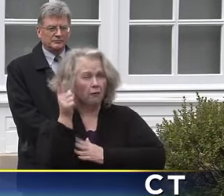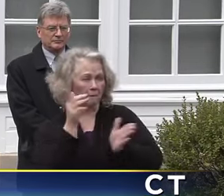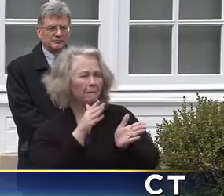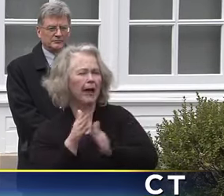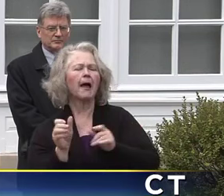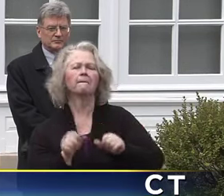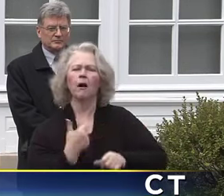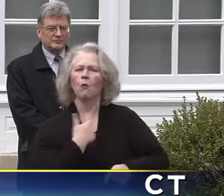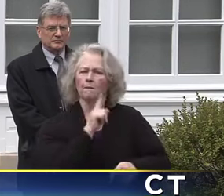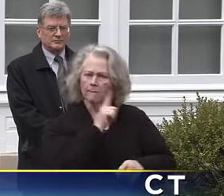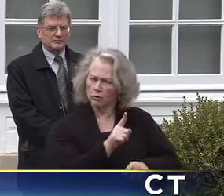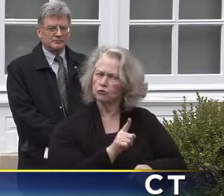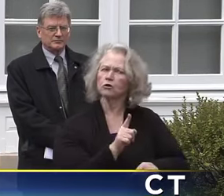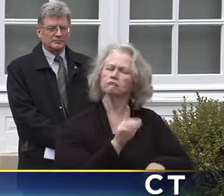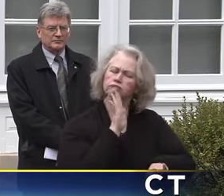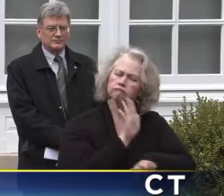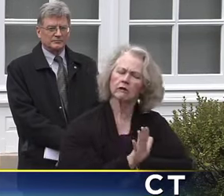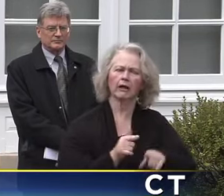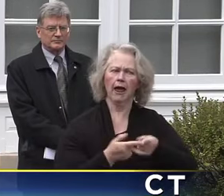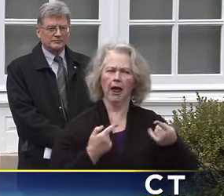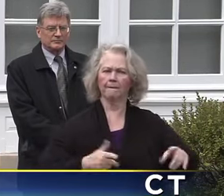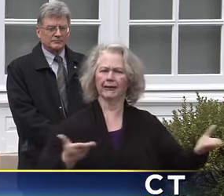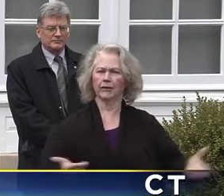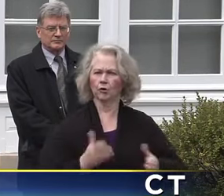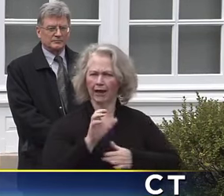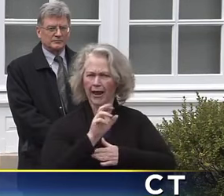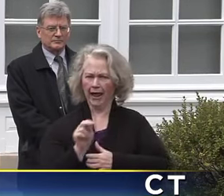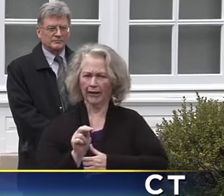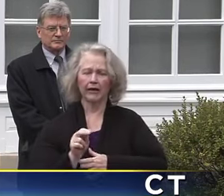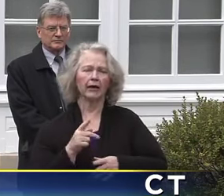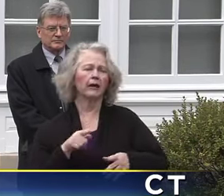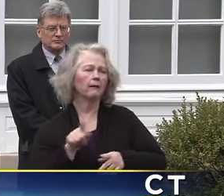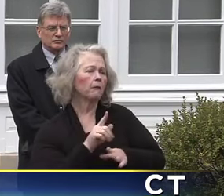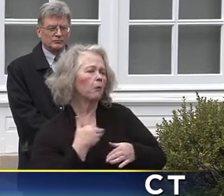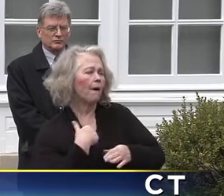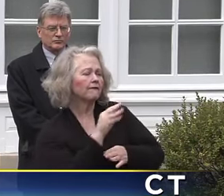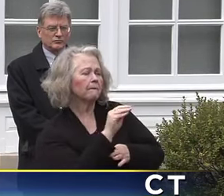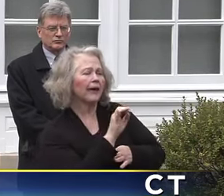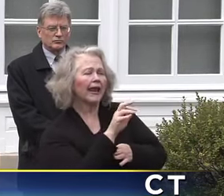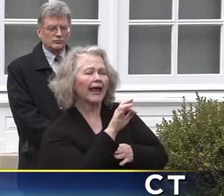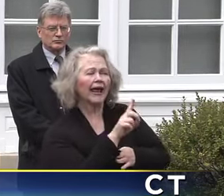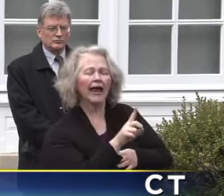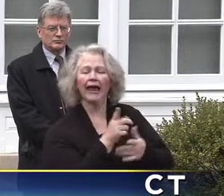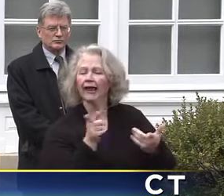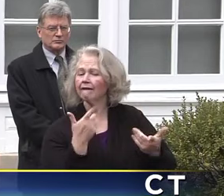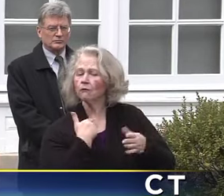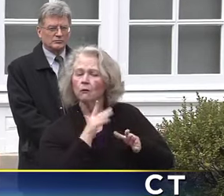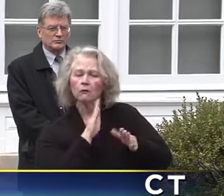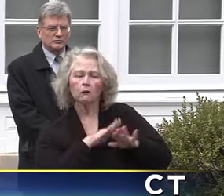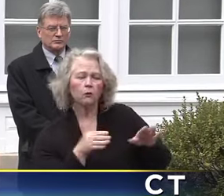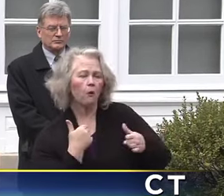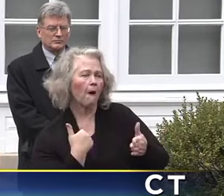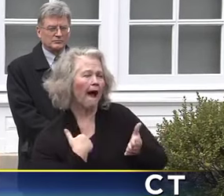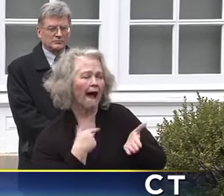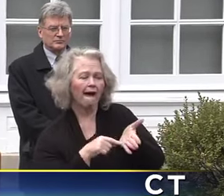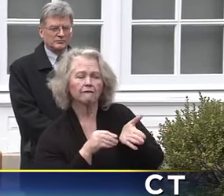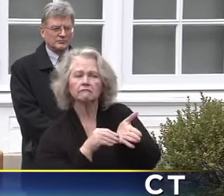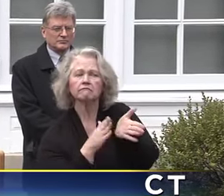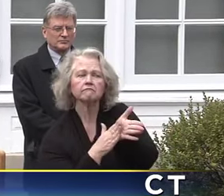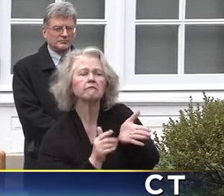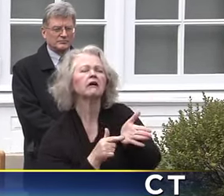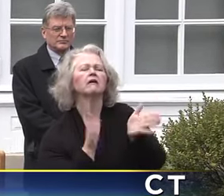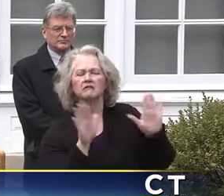right here in the state of Connecticut. Medicaid, those without documentation, make sure that's covered in your insurance as well.